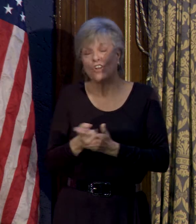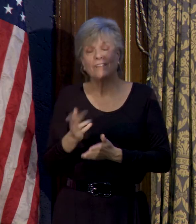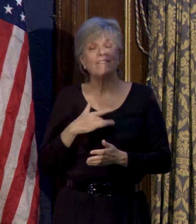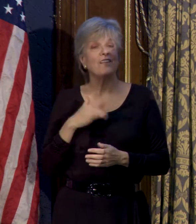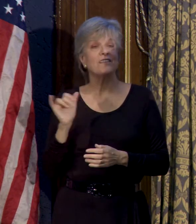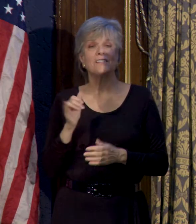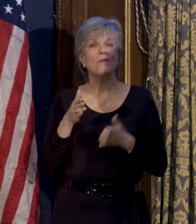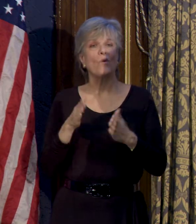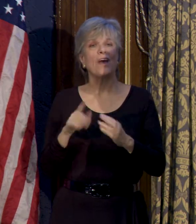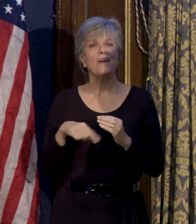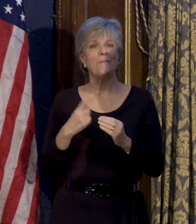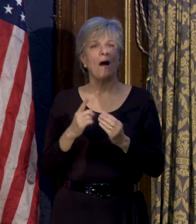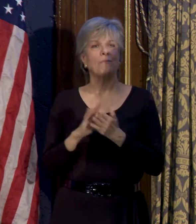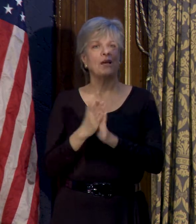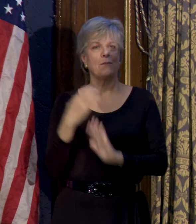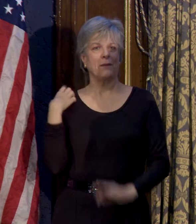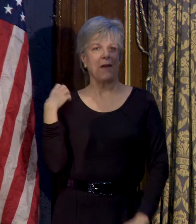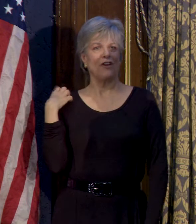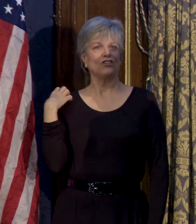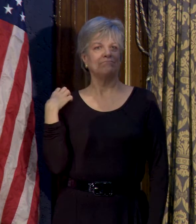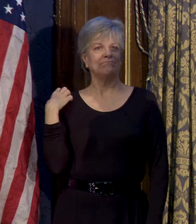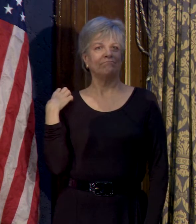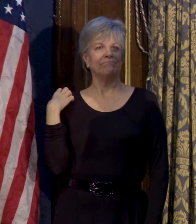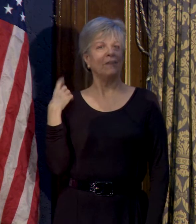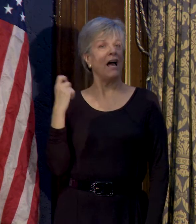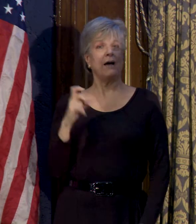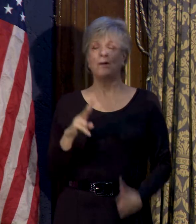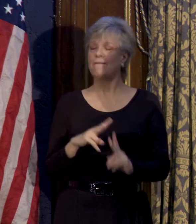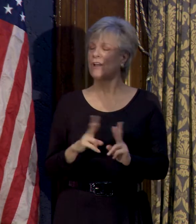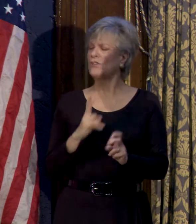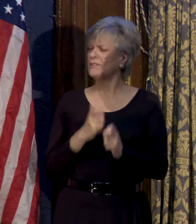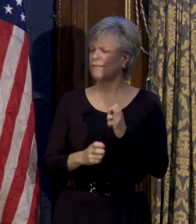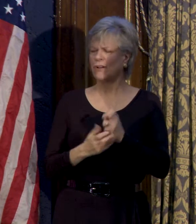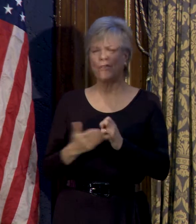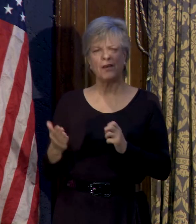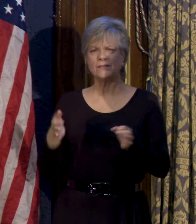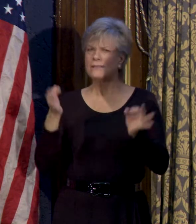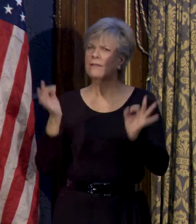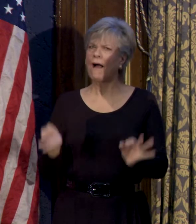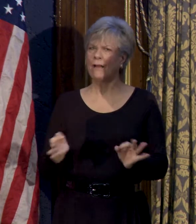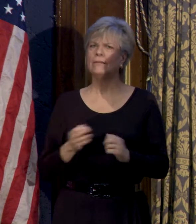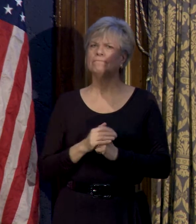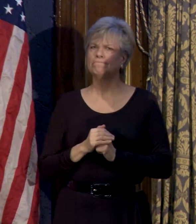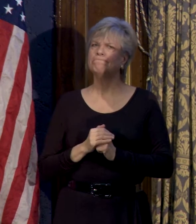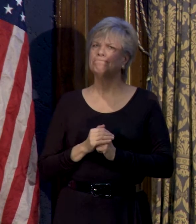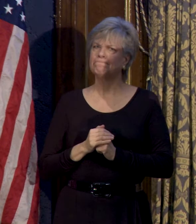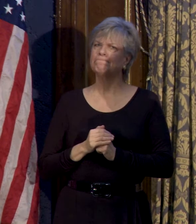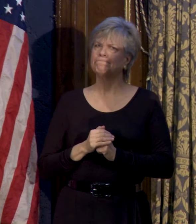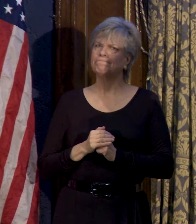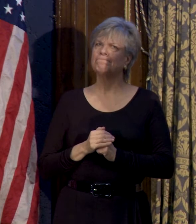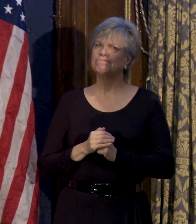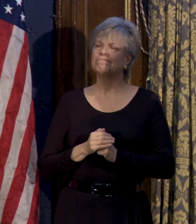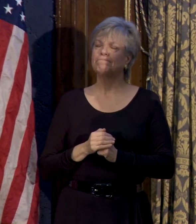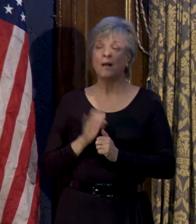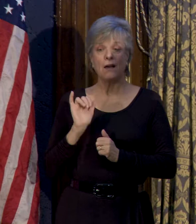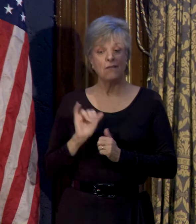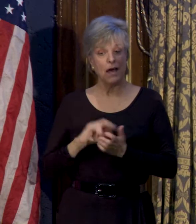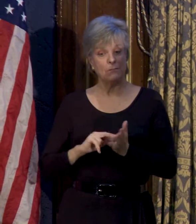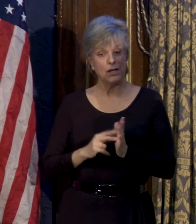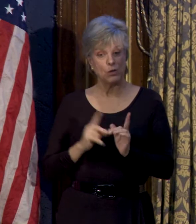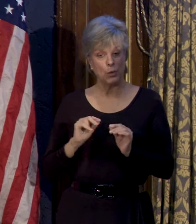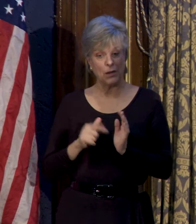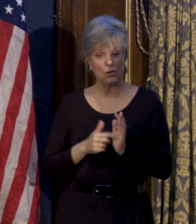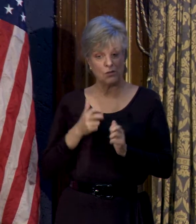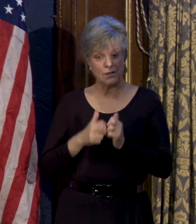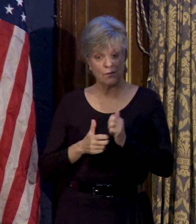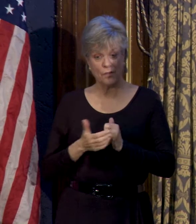way about the mayor's office. There are going to have to be some very difficult things done over the next four years, and if that means doing those